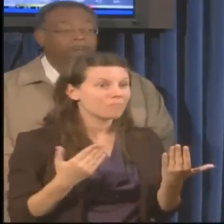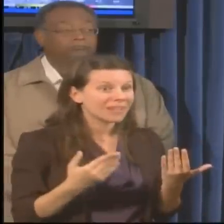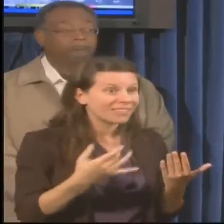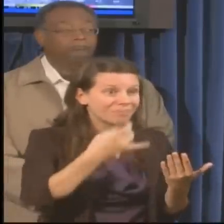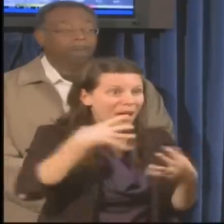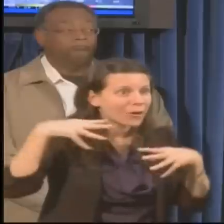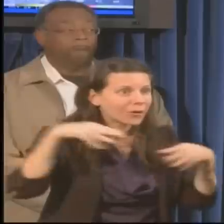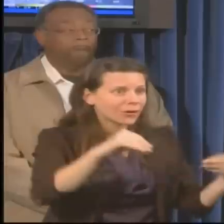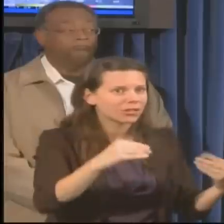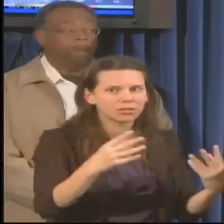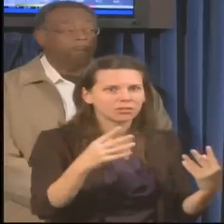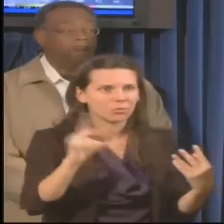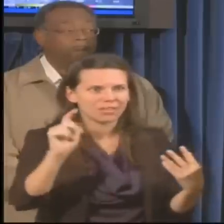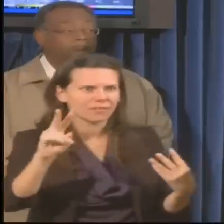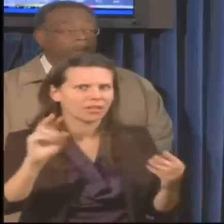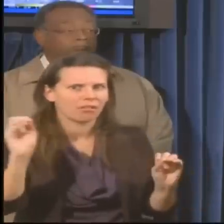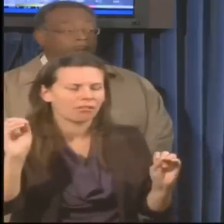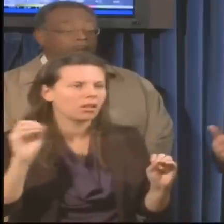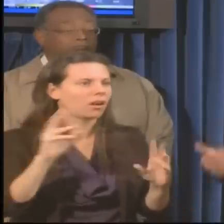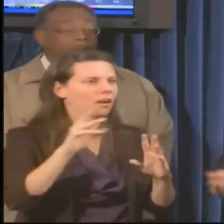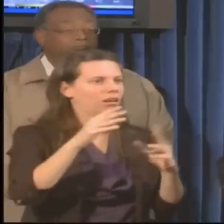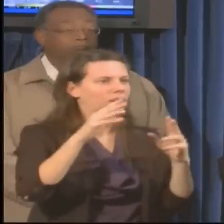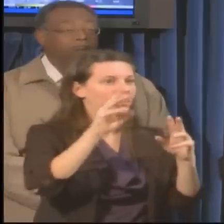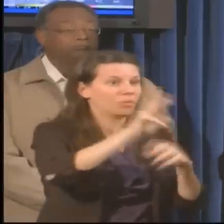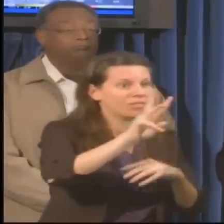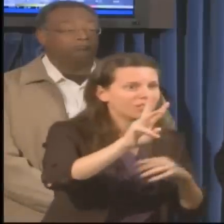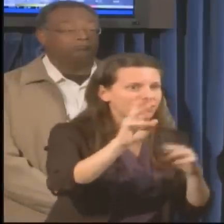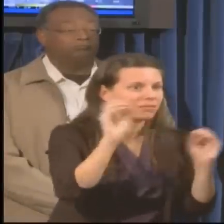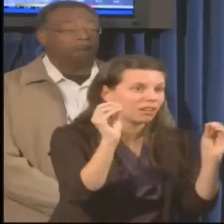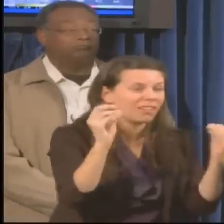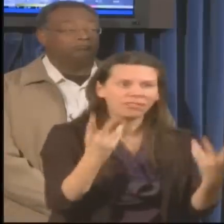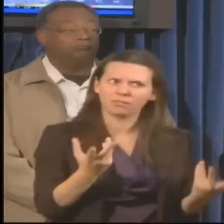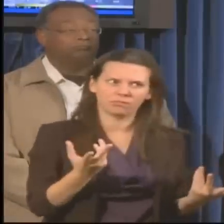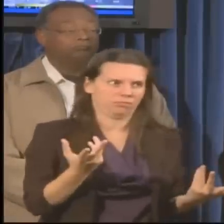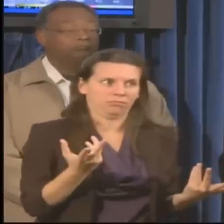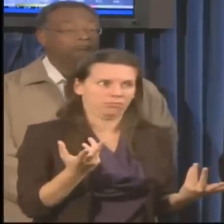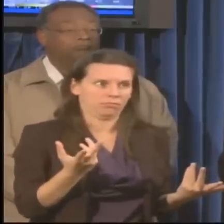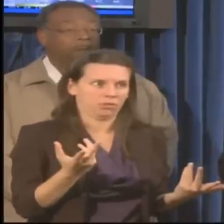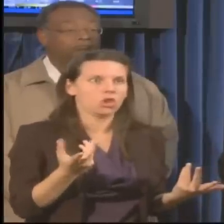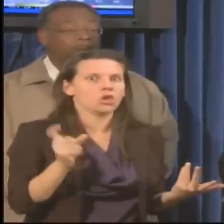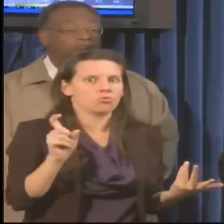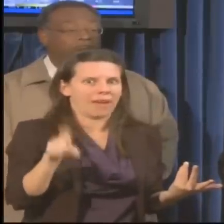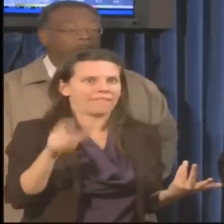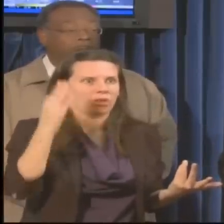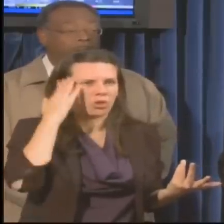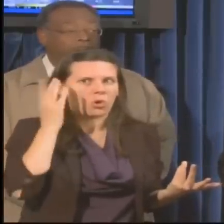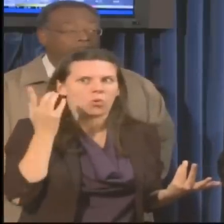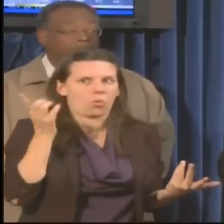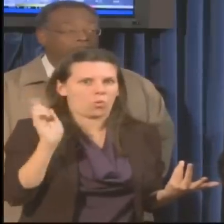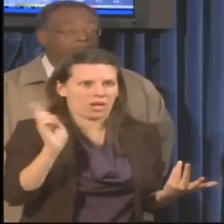have a mandatory evacuation or they lose power or have a tree through their roof, that they know exactly where to go.